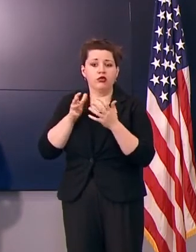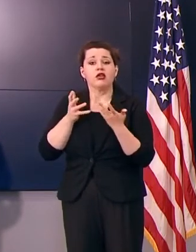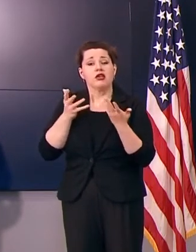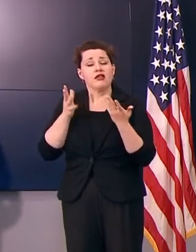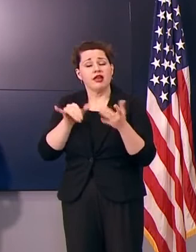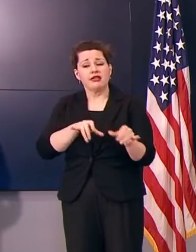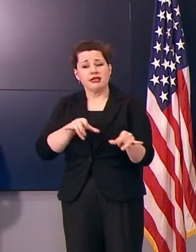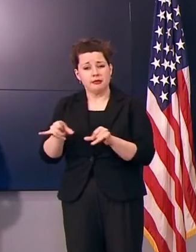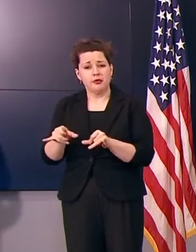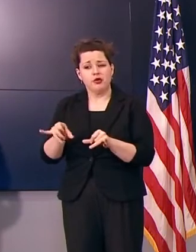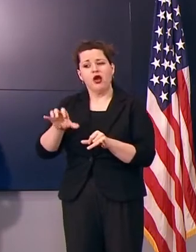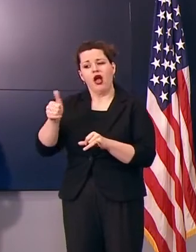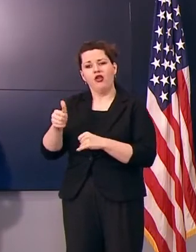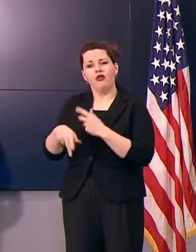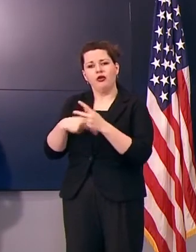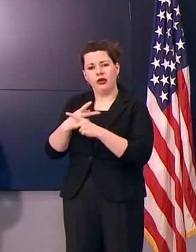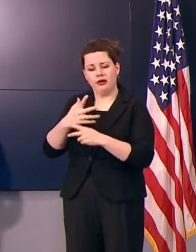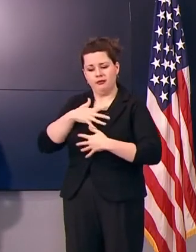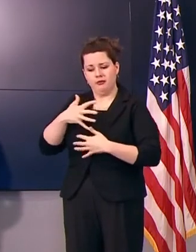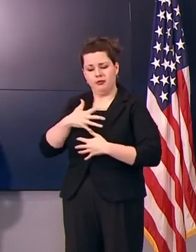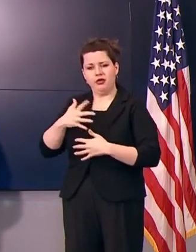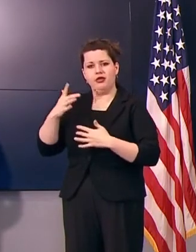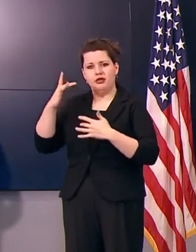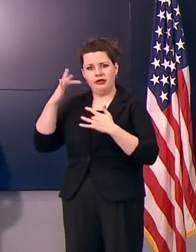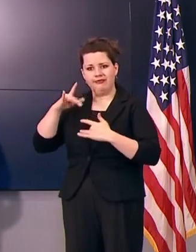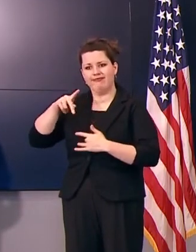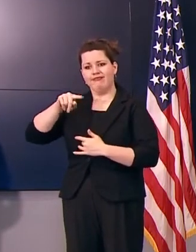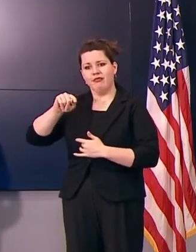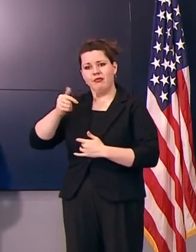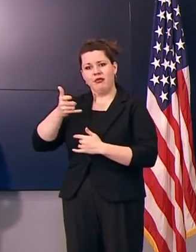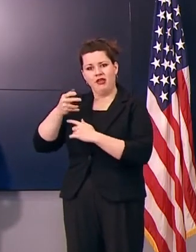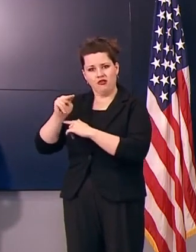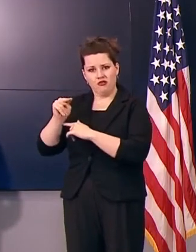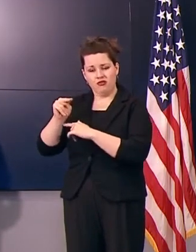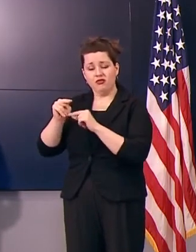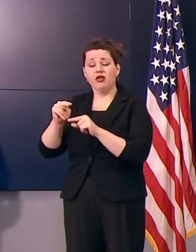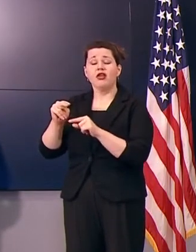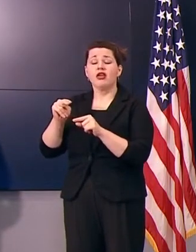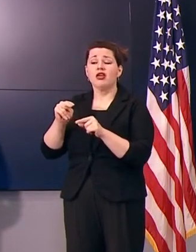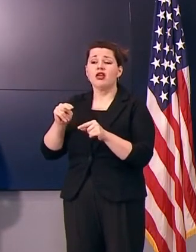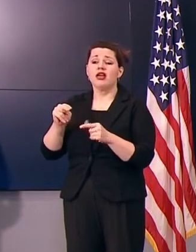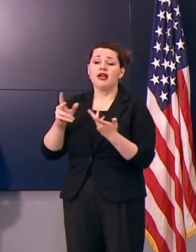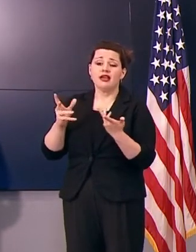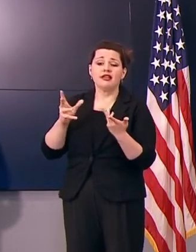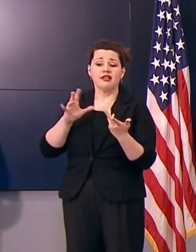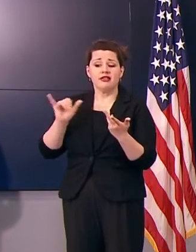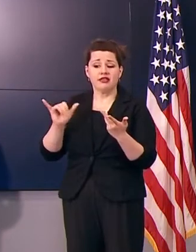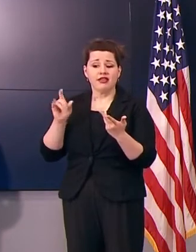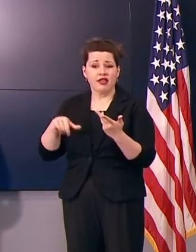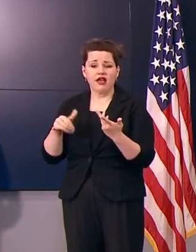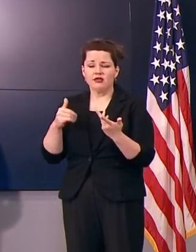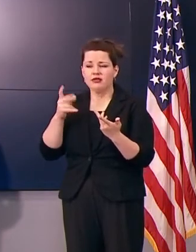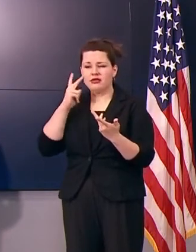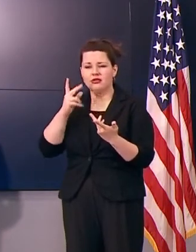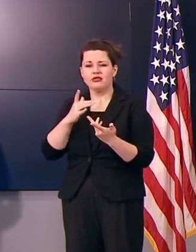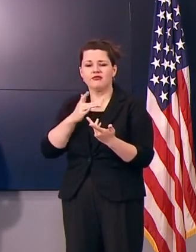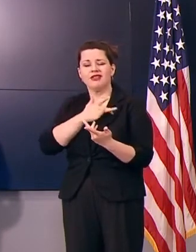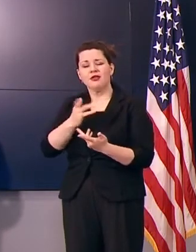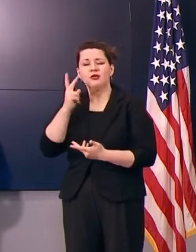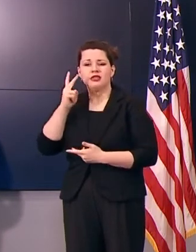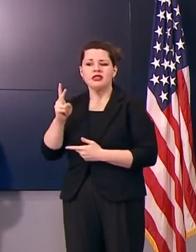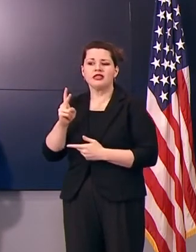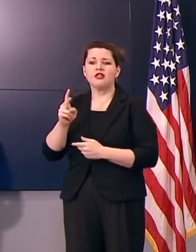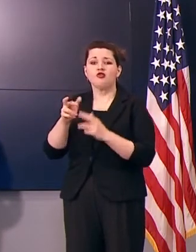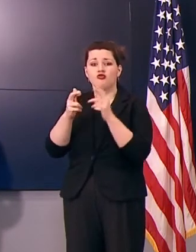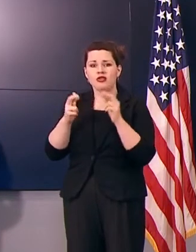to what we've seen from other types of respiratory pathogens. And like other respiratory pathogens, we often see differences in